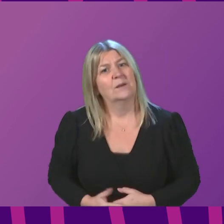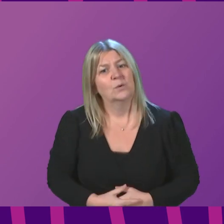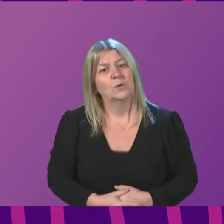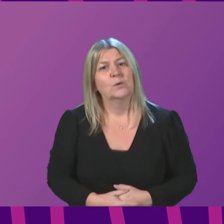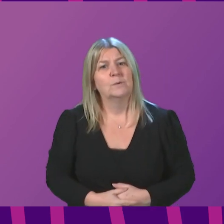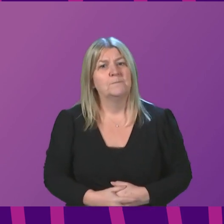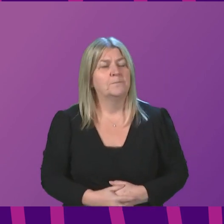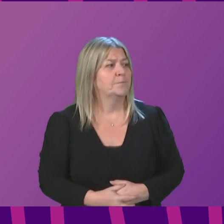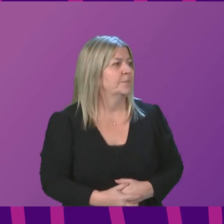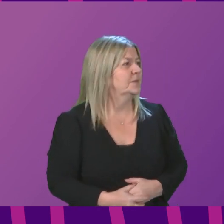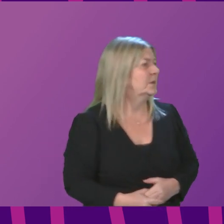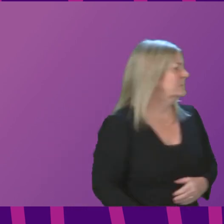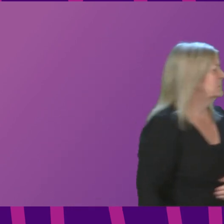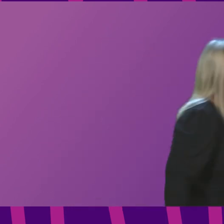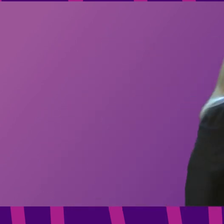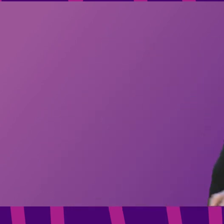Stephen Kerr.